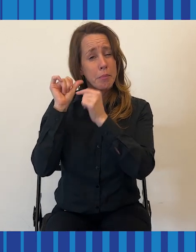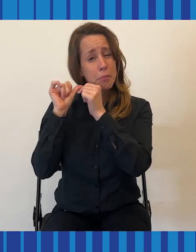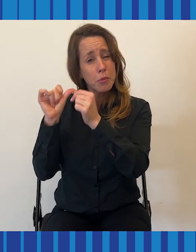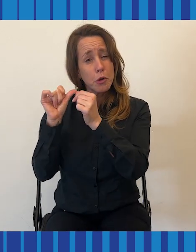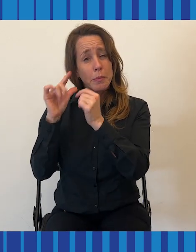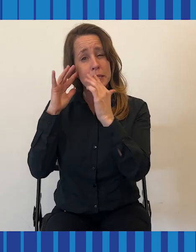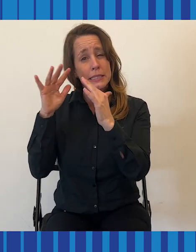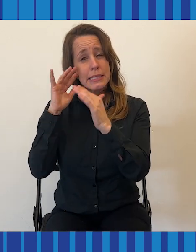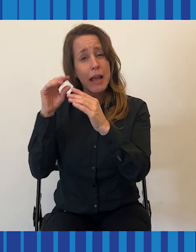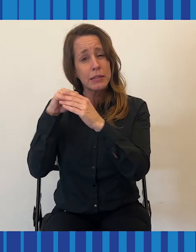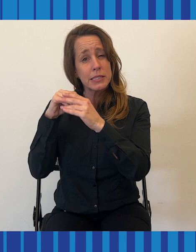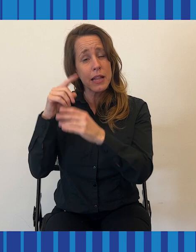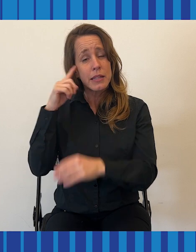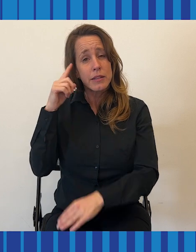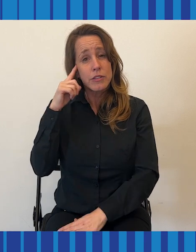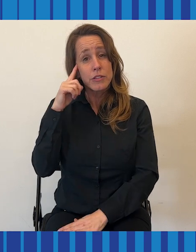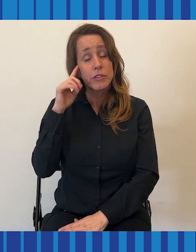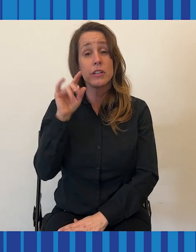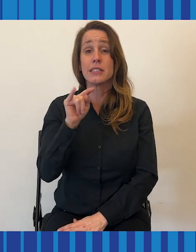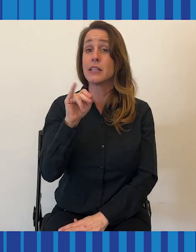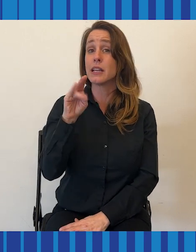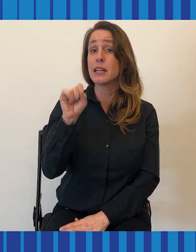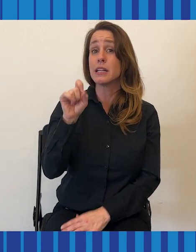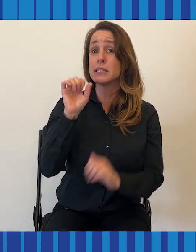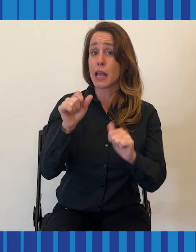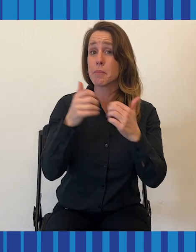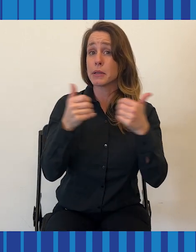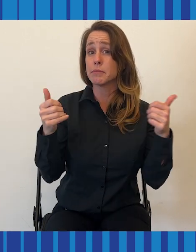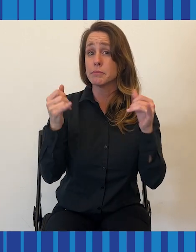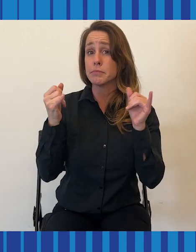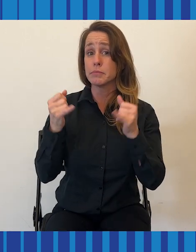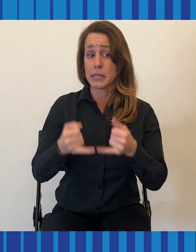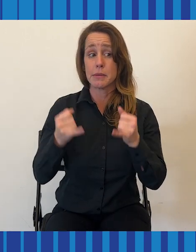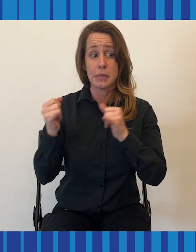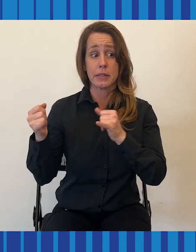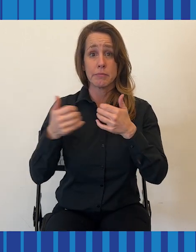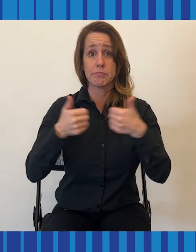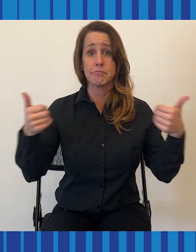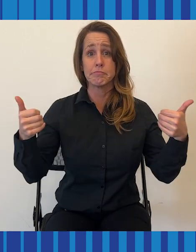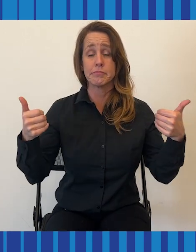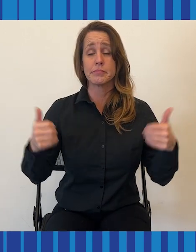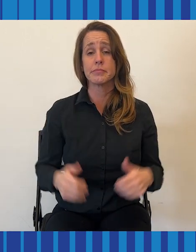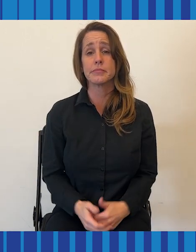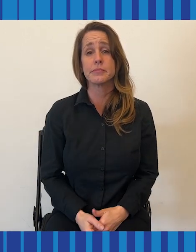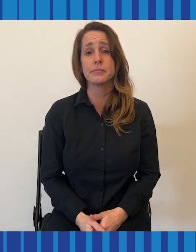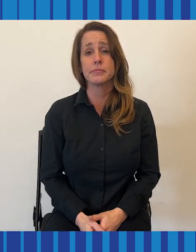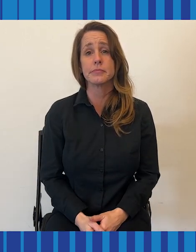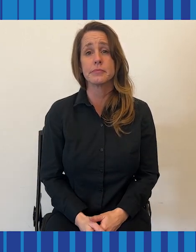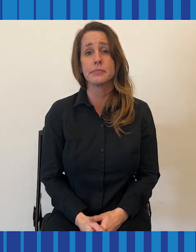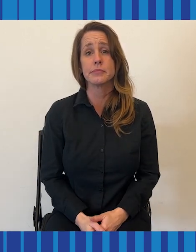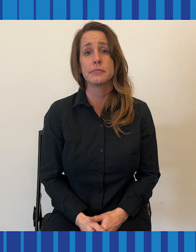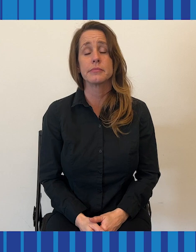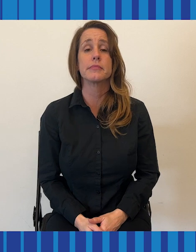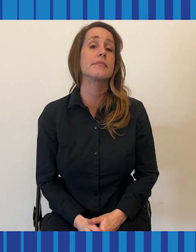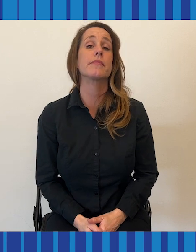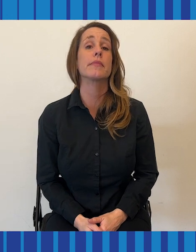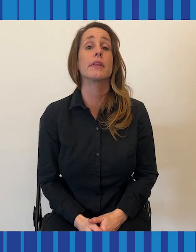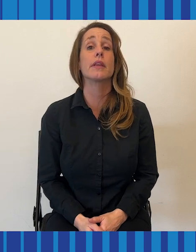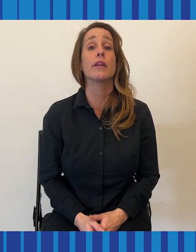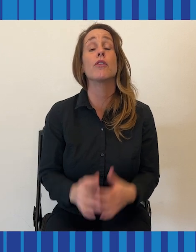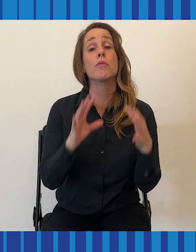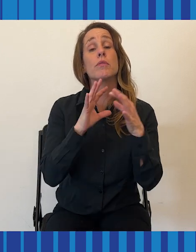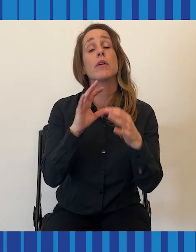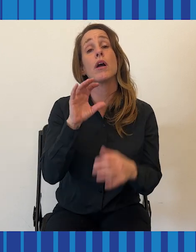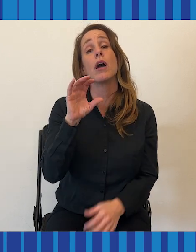noise in the ears. But hearing loss and tinnitus can exist independently. According to the Cleveland Clinic, tinnitus affects about